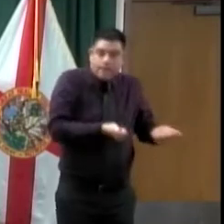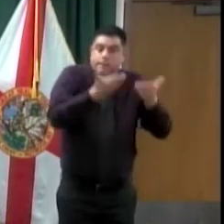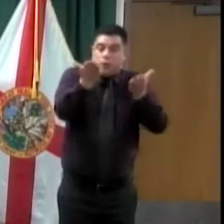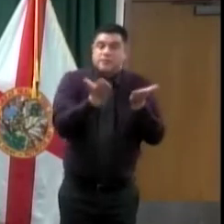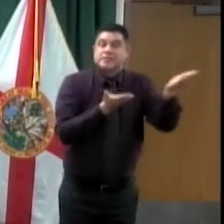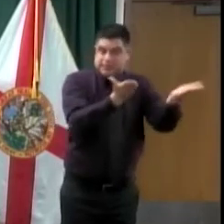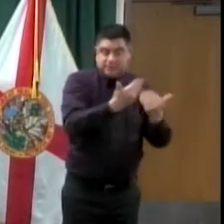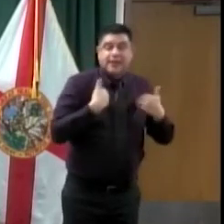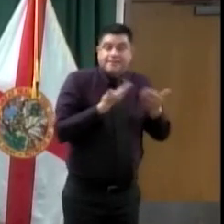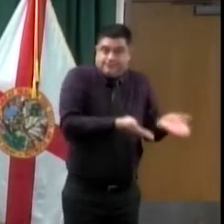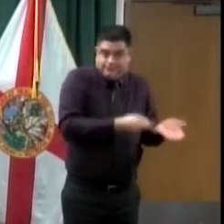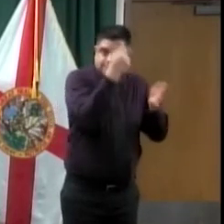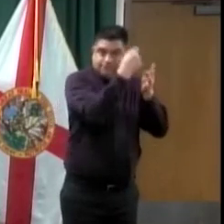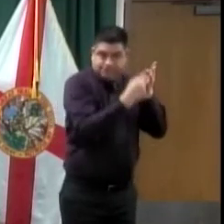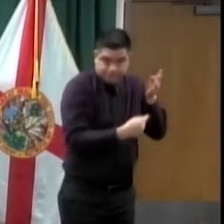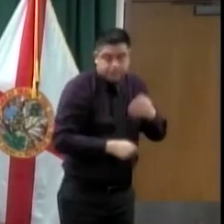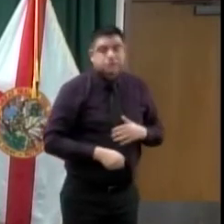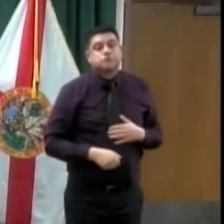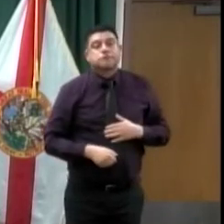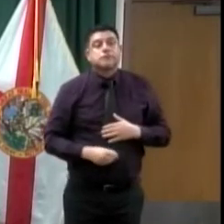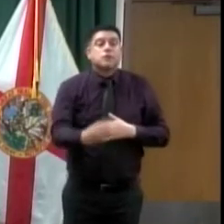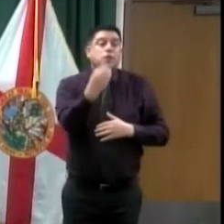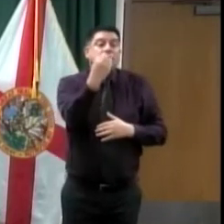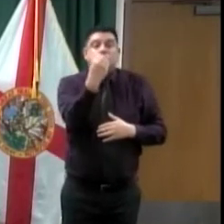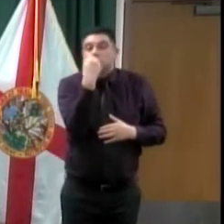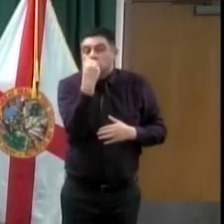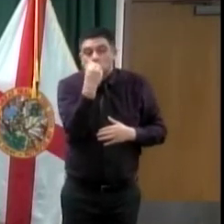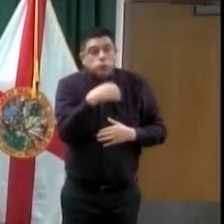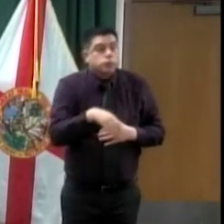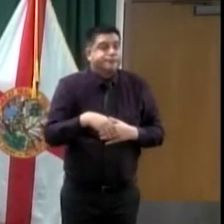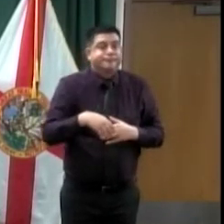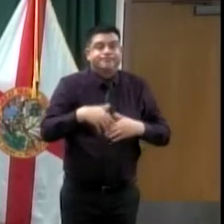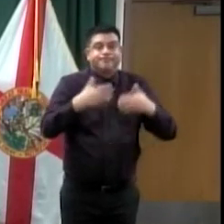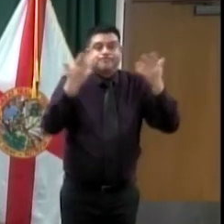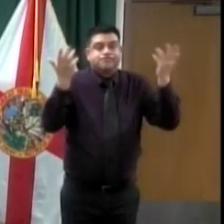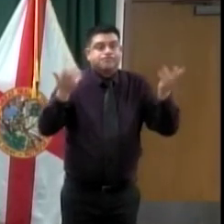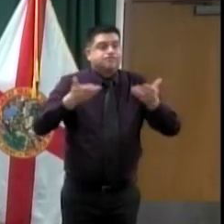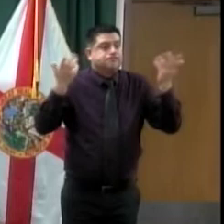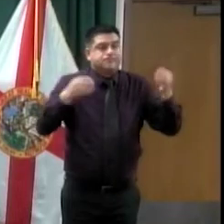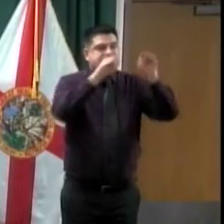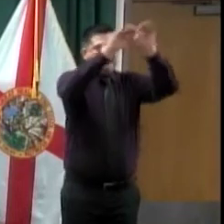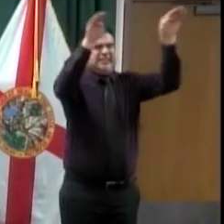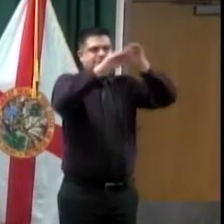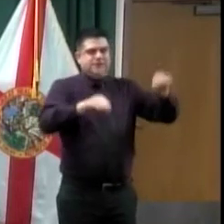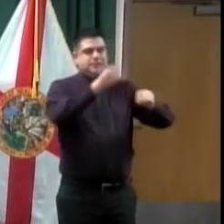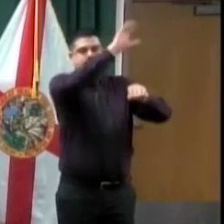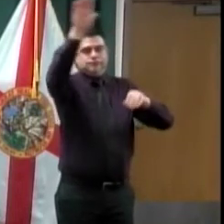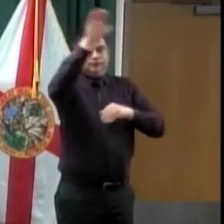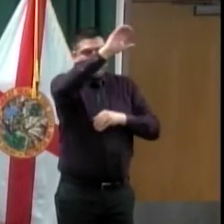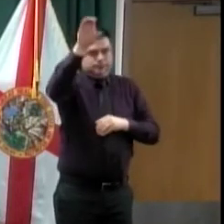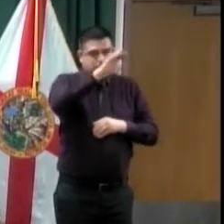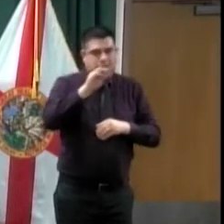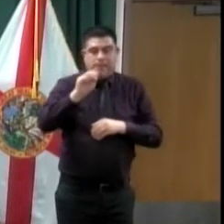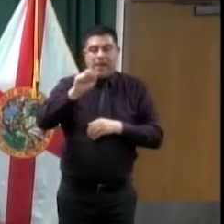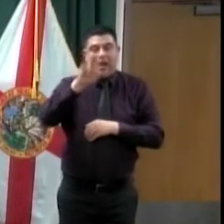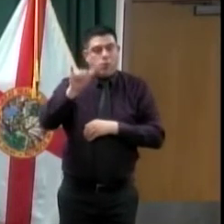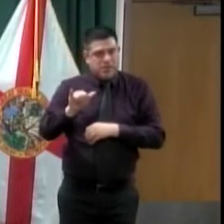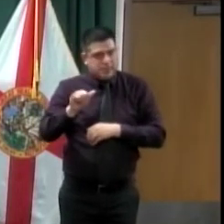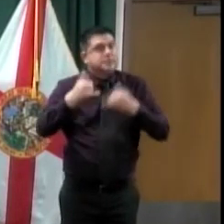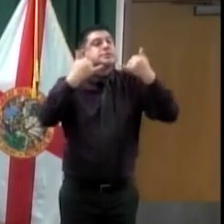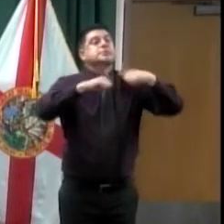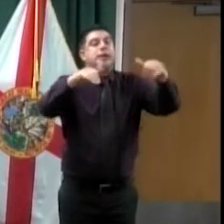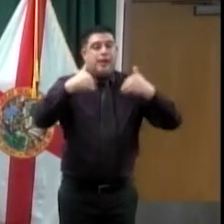Seminole County residents and those in need. And according to a Heart of Florida United Way report called the ALIS report,